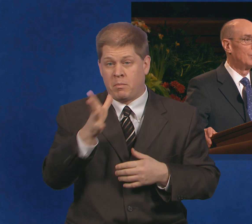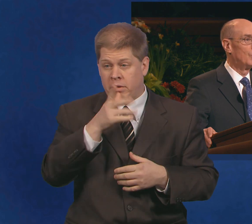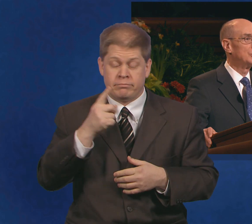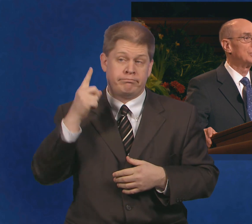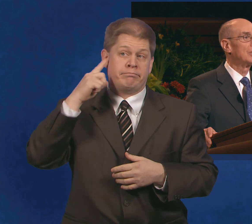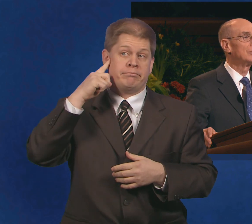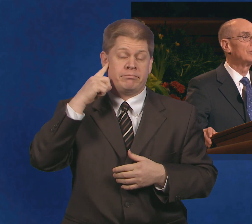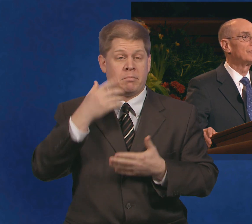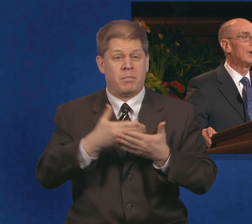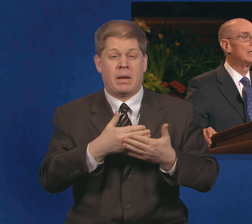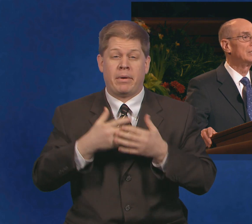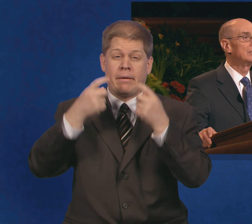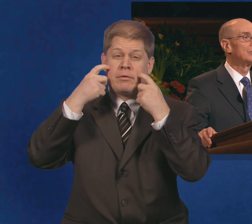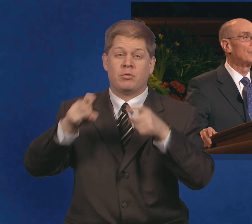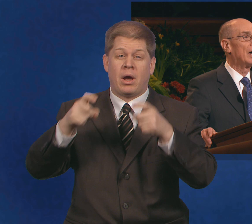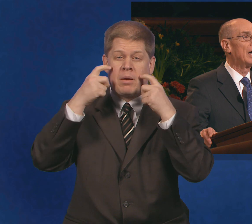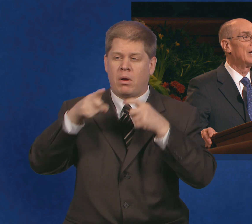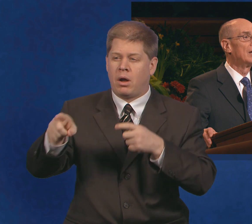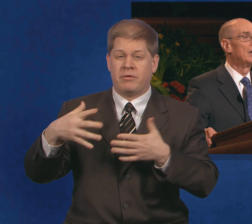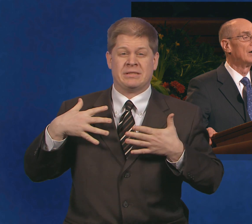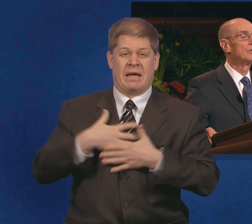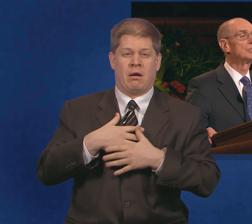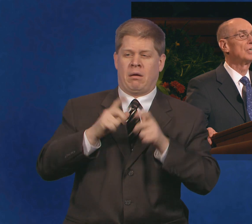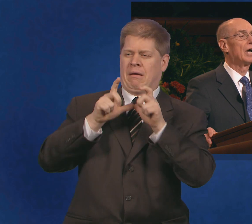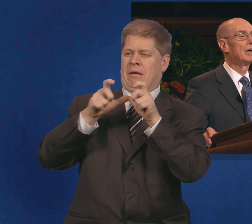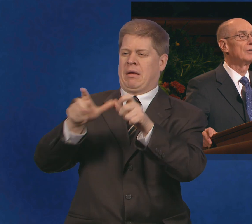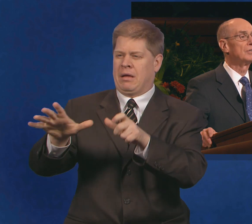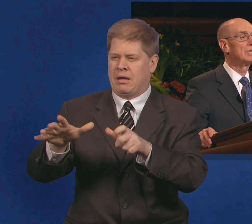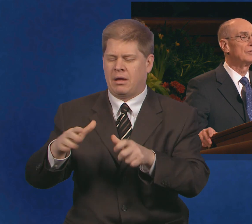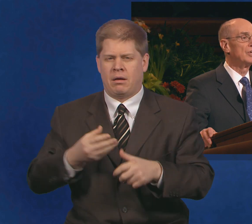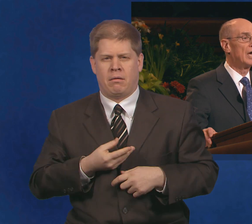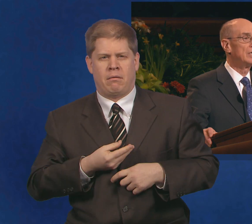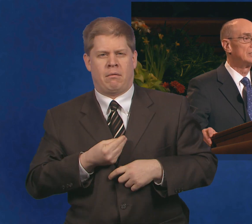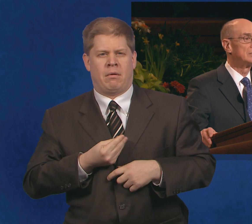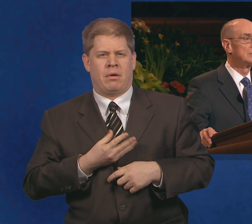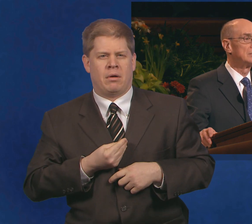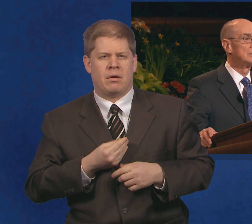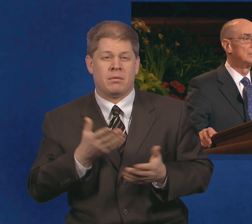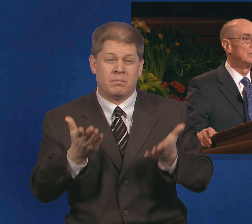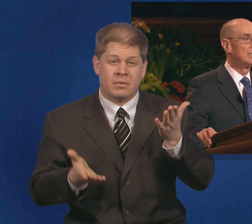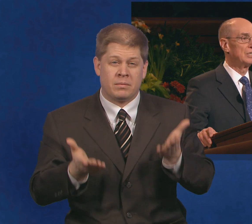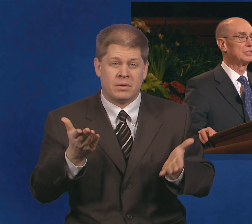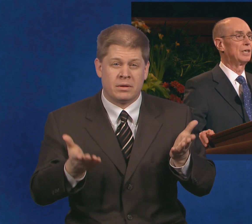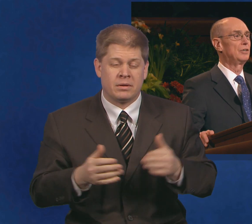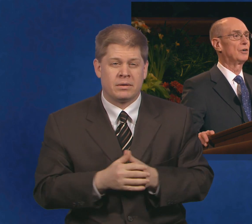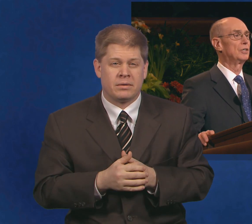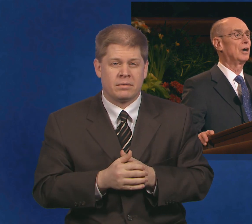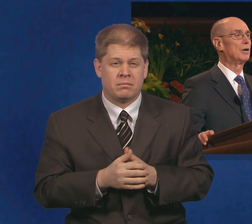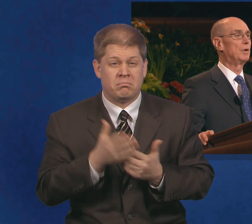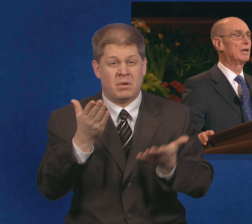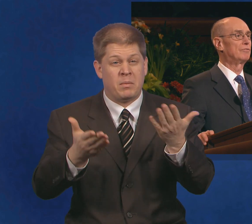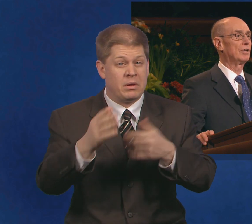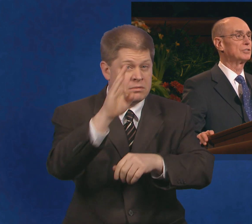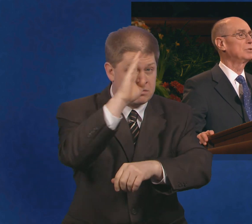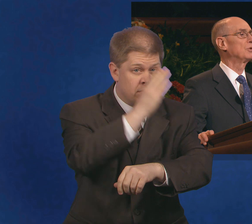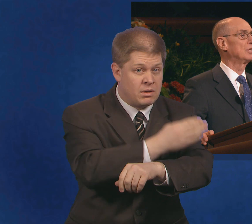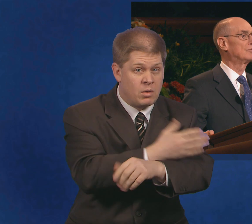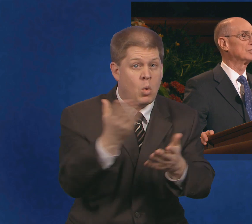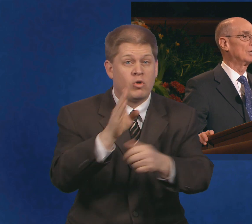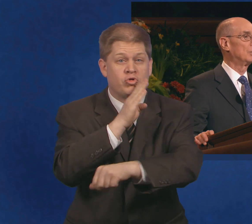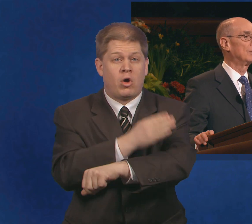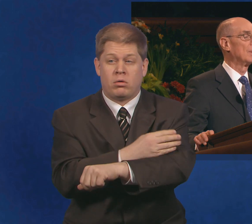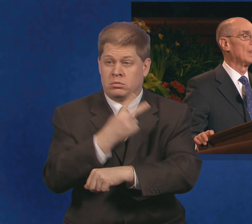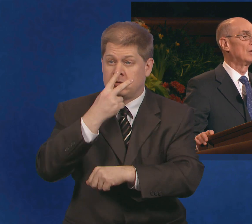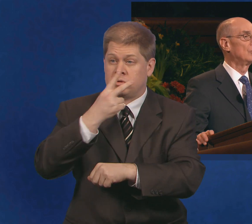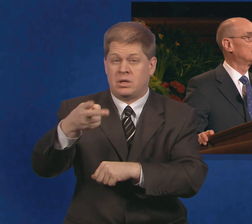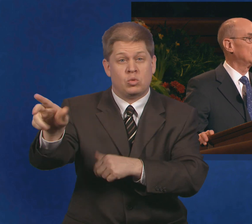when she heard the frightened cry of her child in the night. A son or a daughter may have felt sympathy